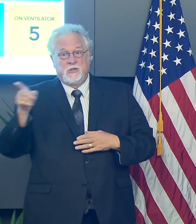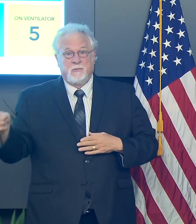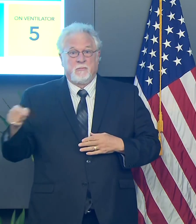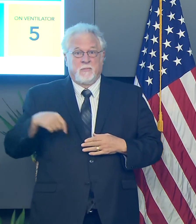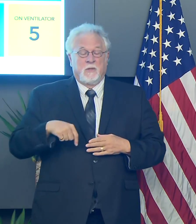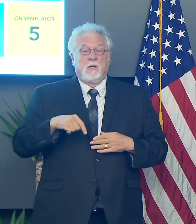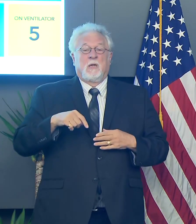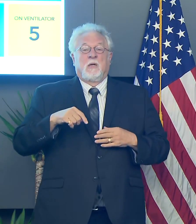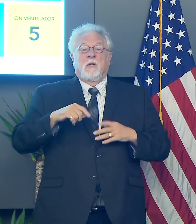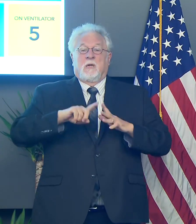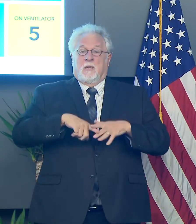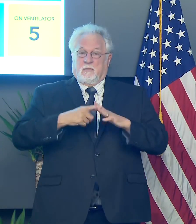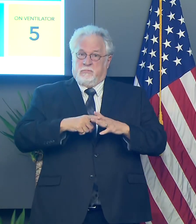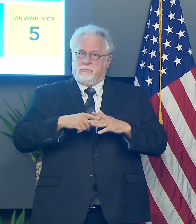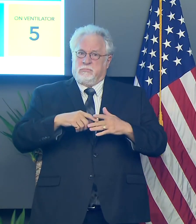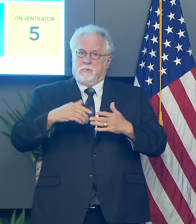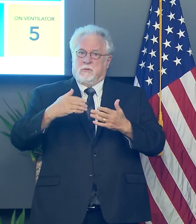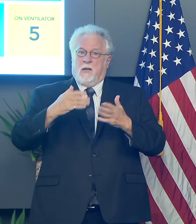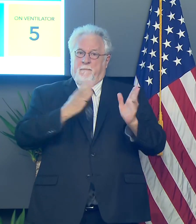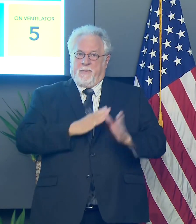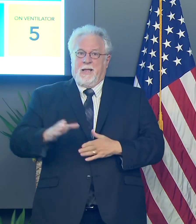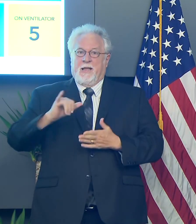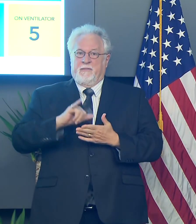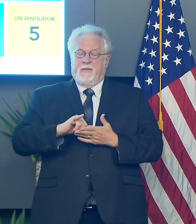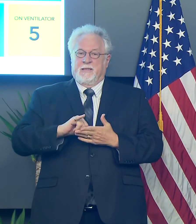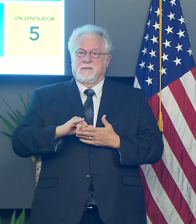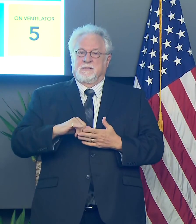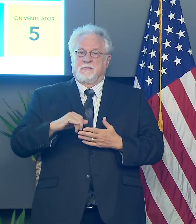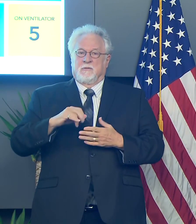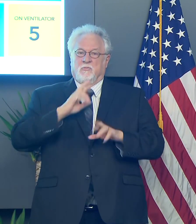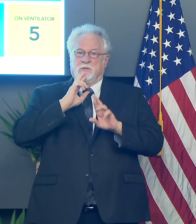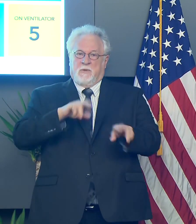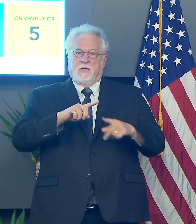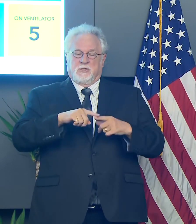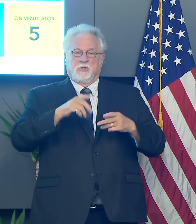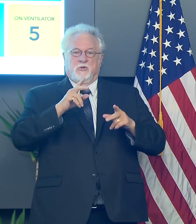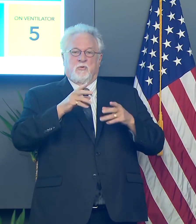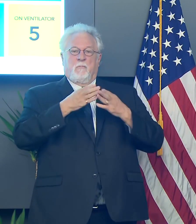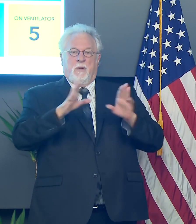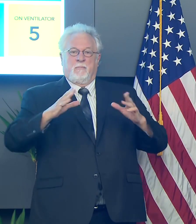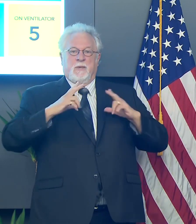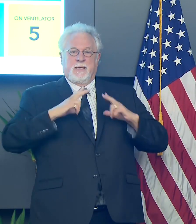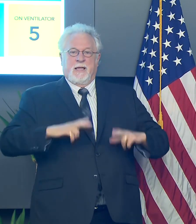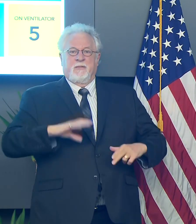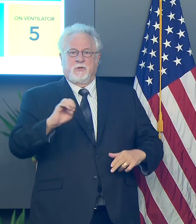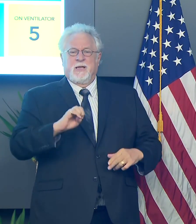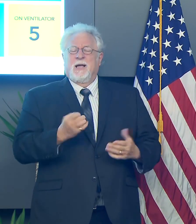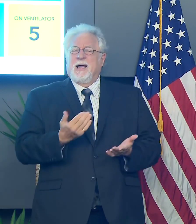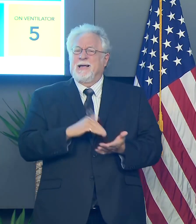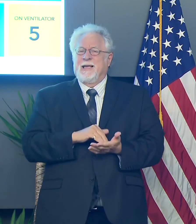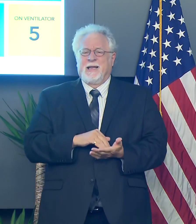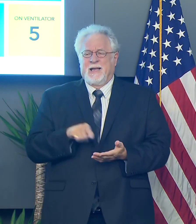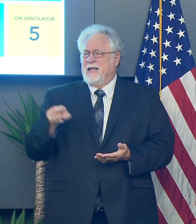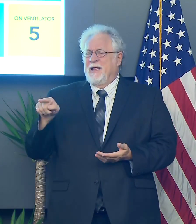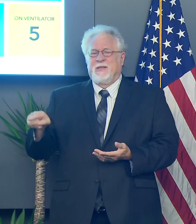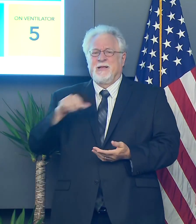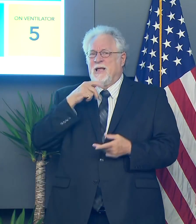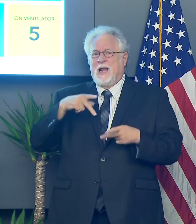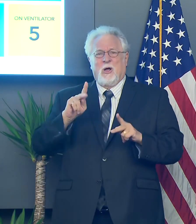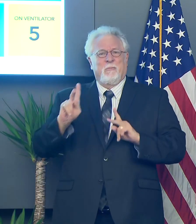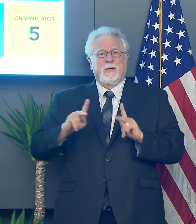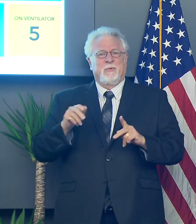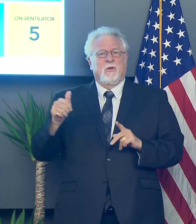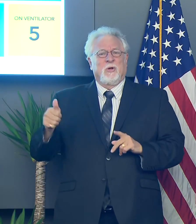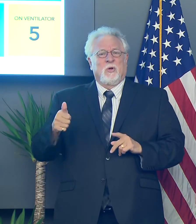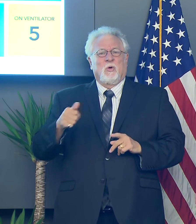implement a, a plan that actually is responsive to the public health emergency. Again, this one doesn't even allow people